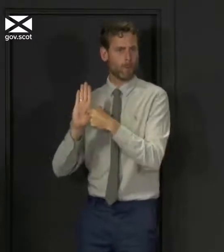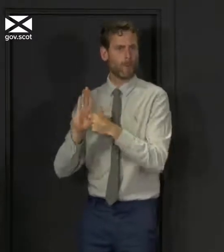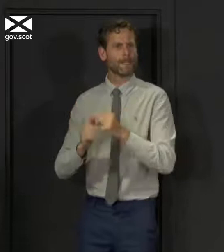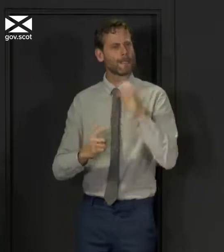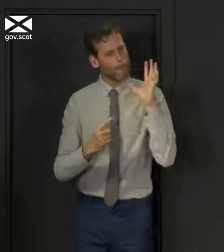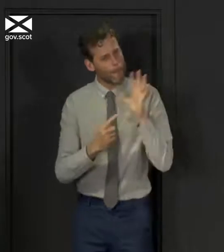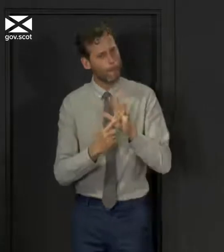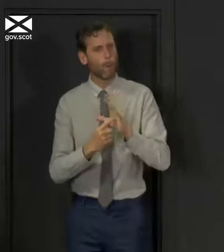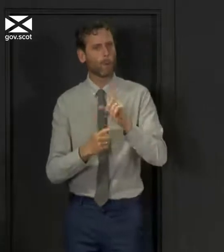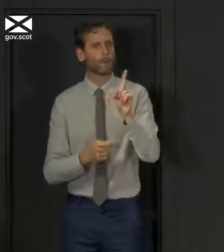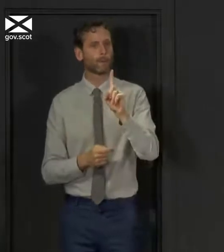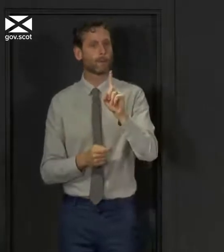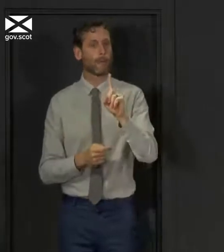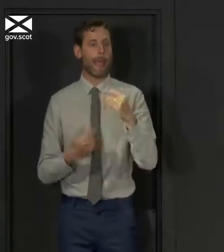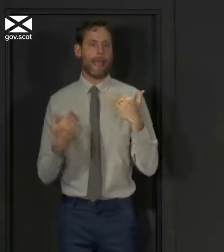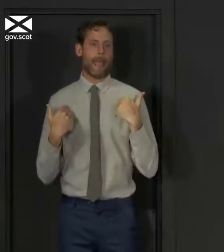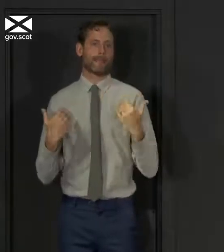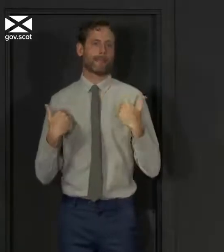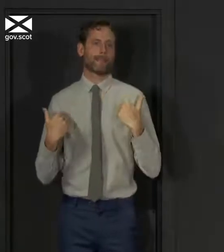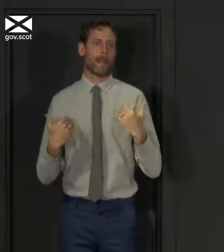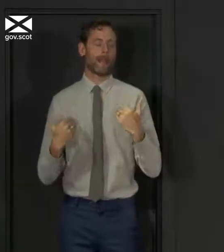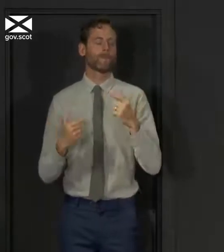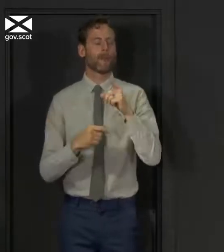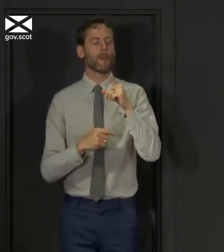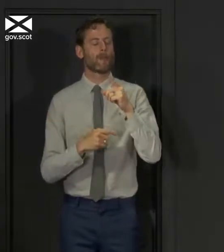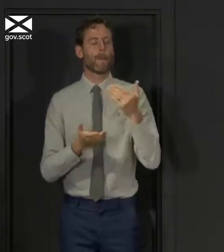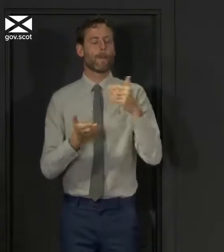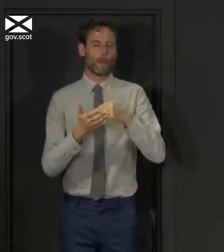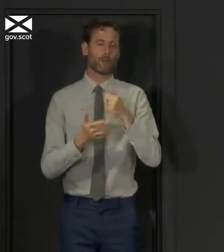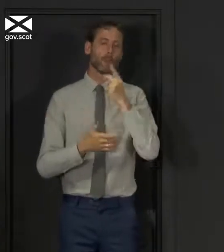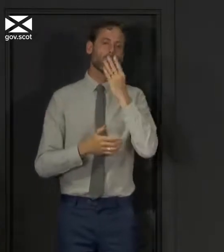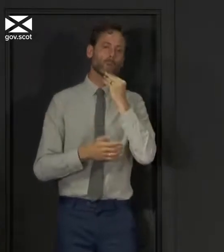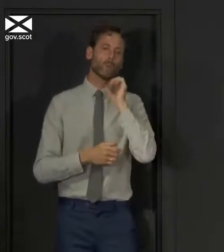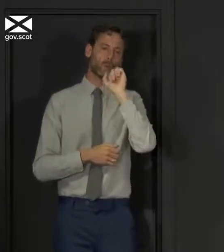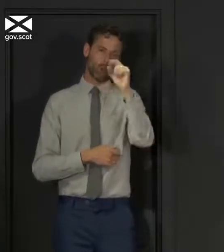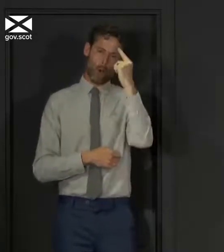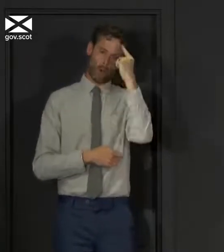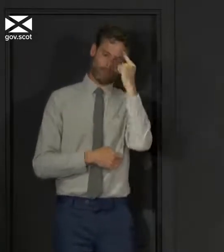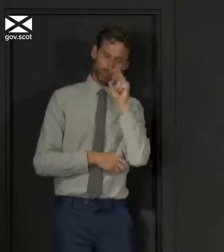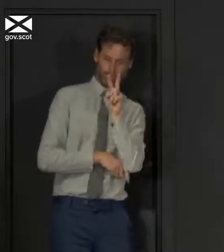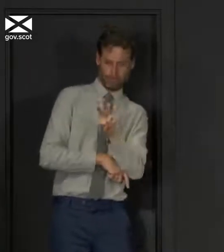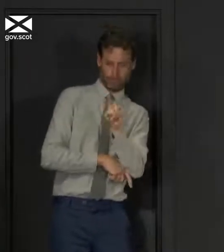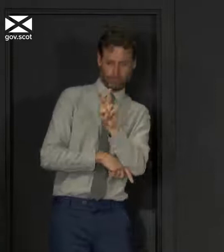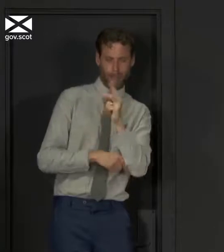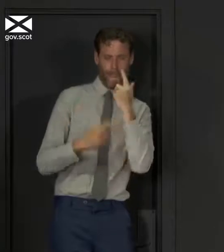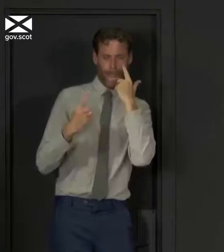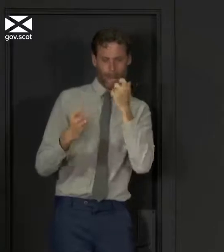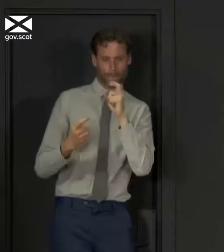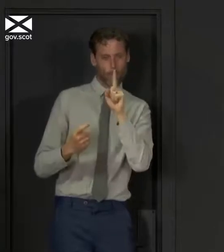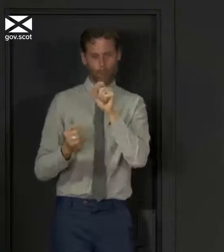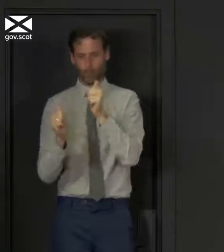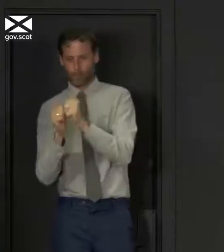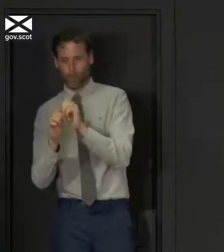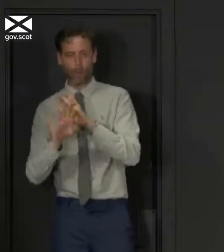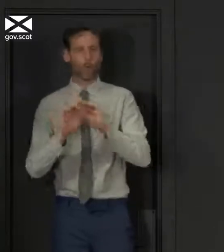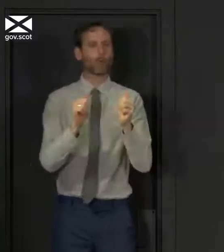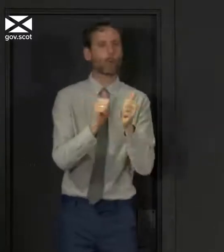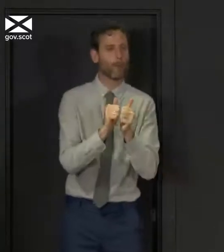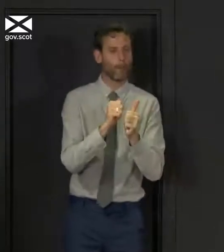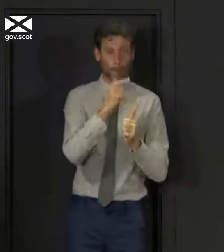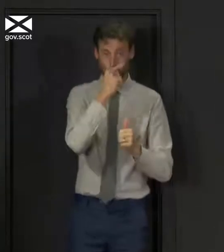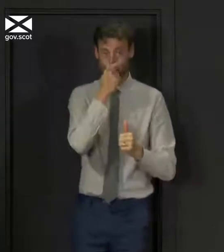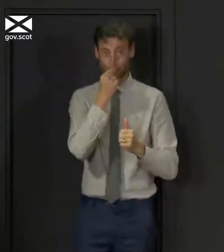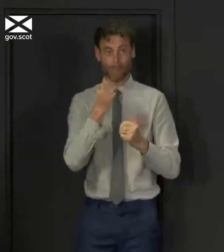importantly of all now, exercise good judgment at all times. I want to thank you again for all you've done so